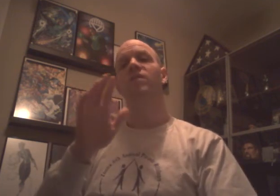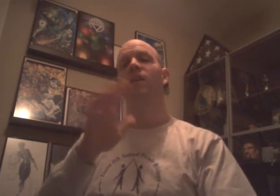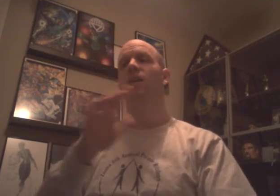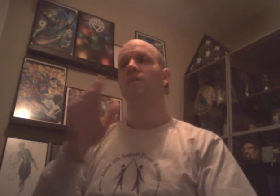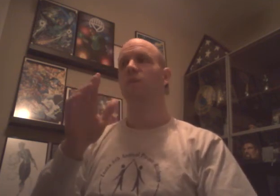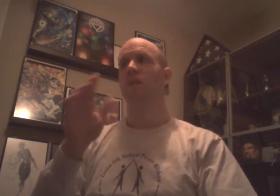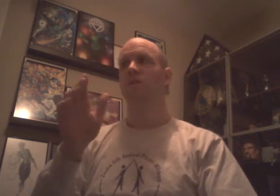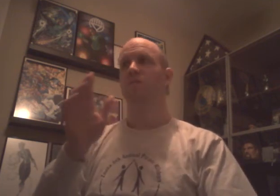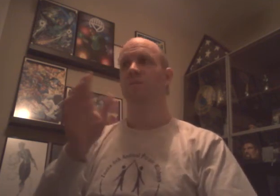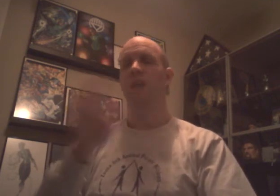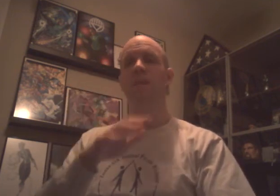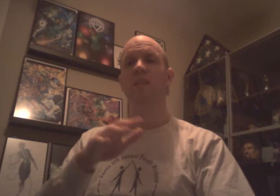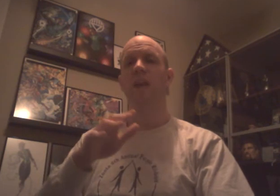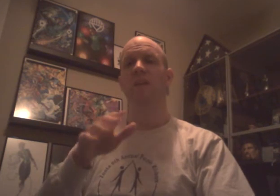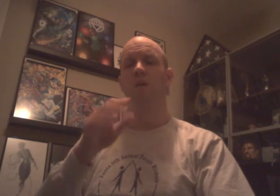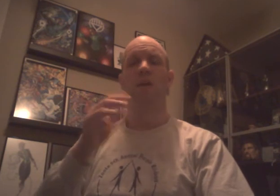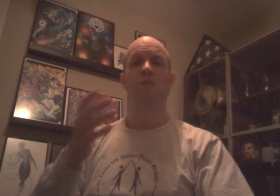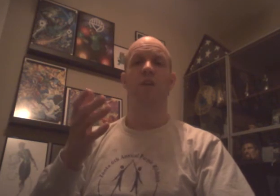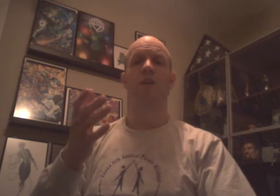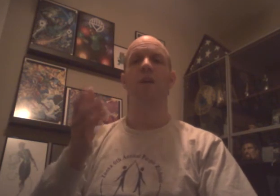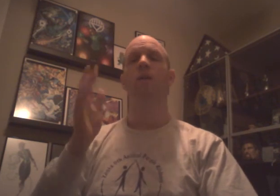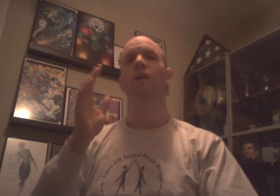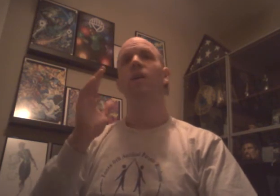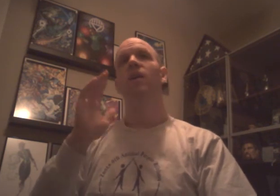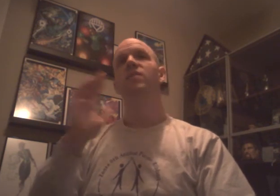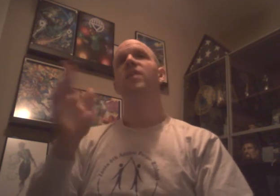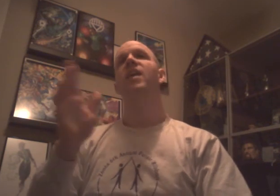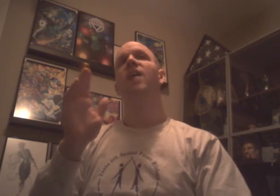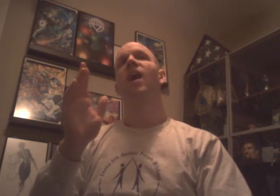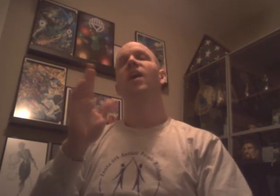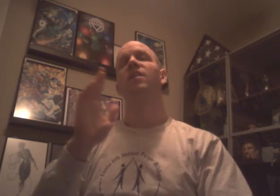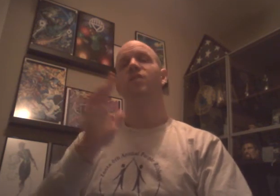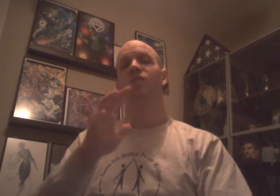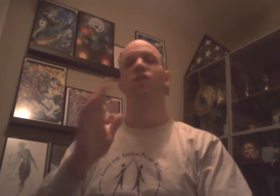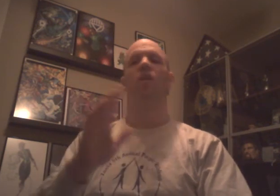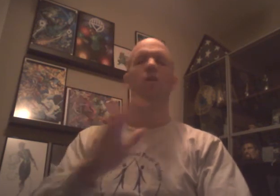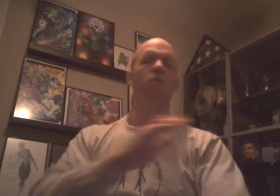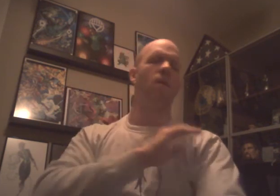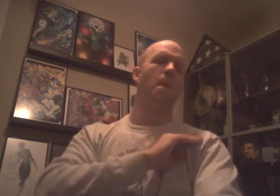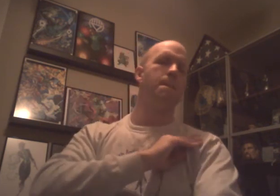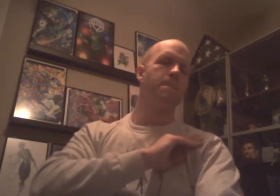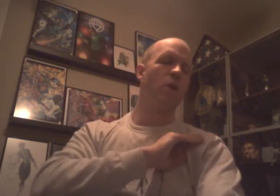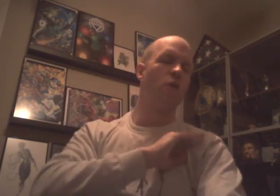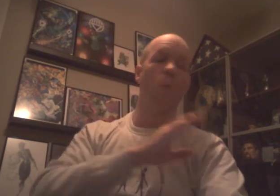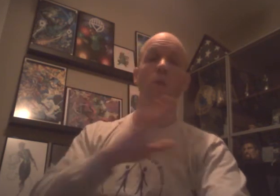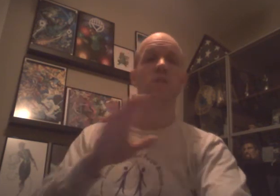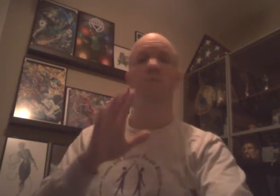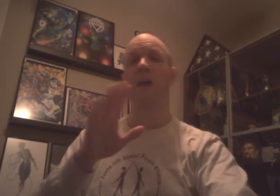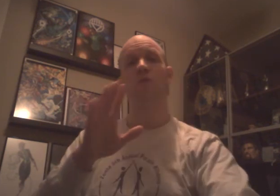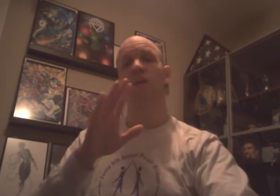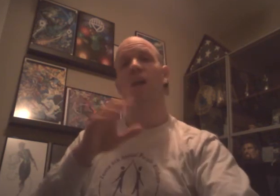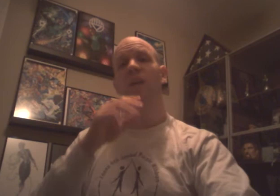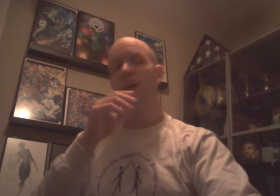Sami Zayn or El Generico take on Cesaro. Gorgeous match work on that.